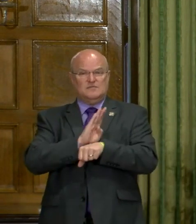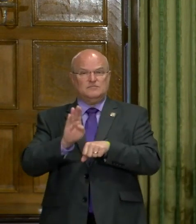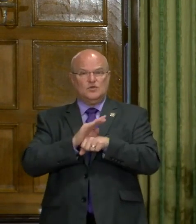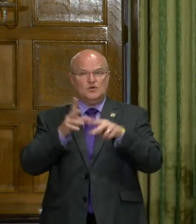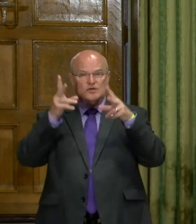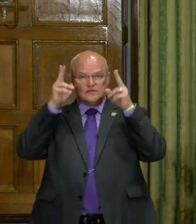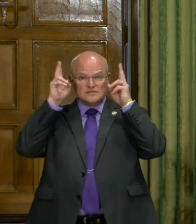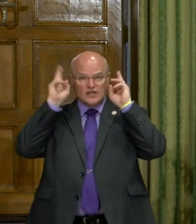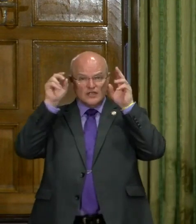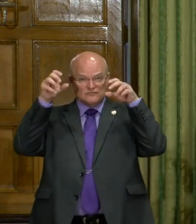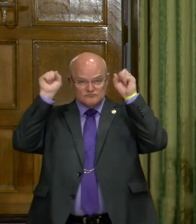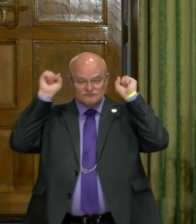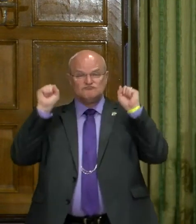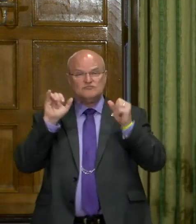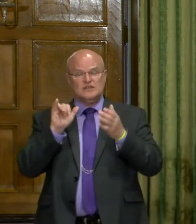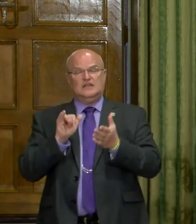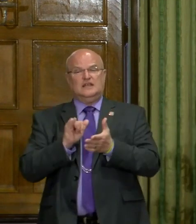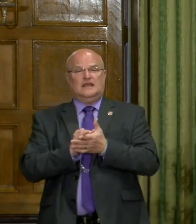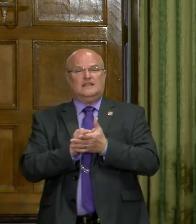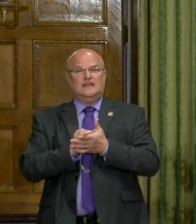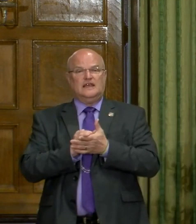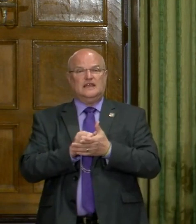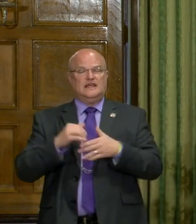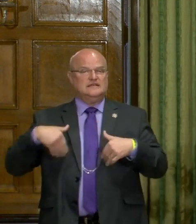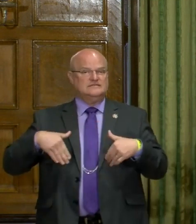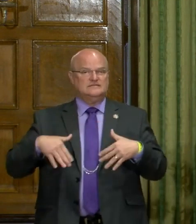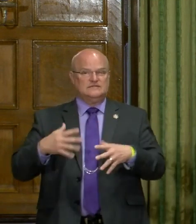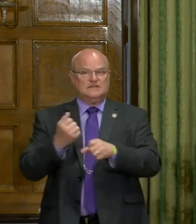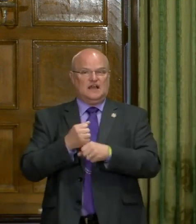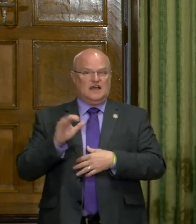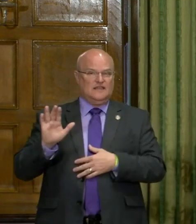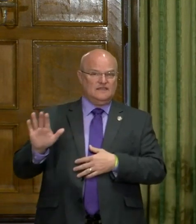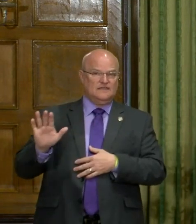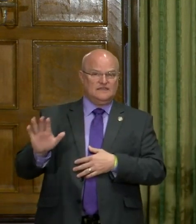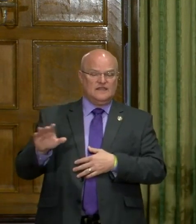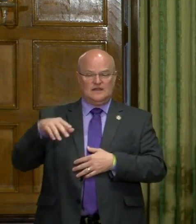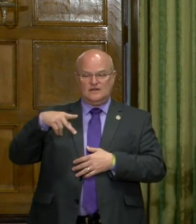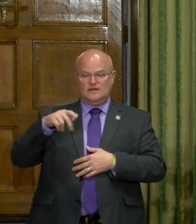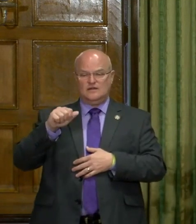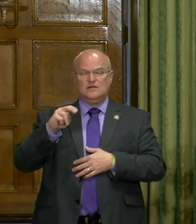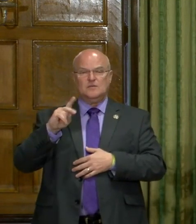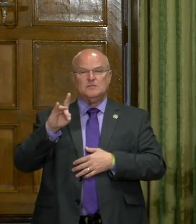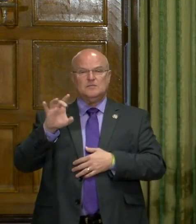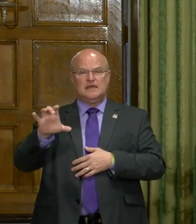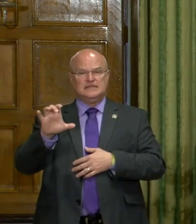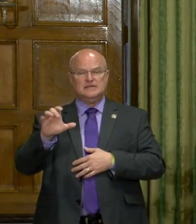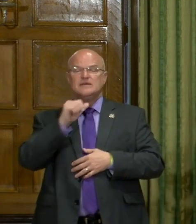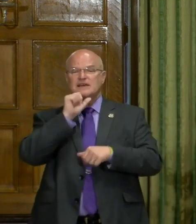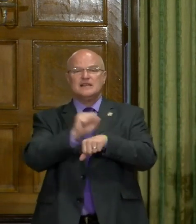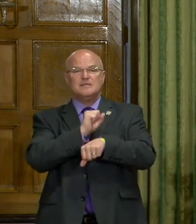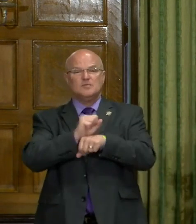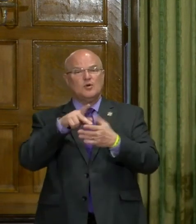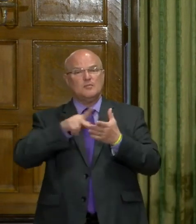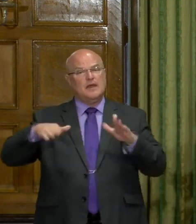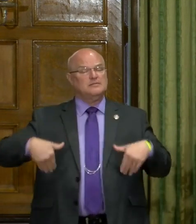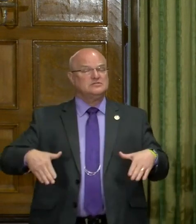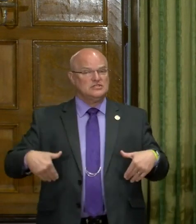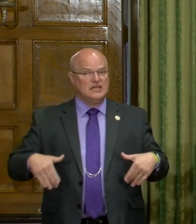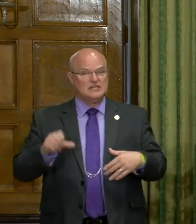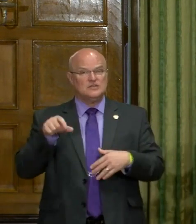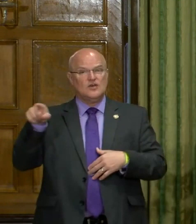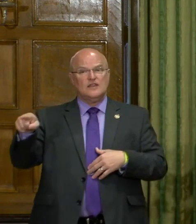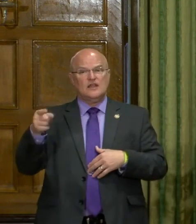salon owners, uh, that, uh, they have not got their, uh, pandemic unemployment, uh, payments yet.